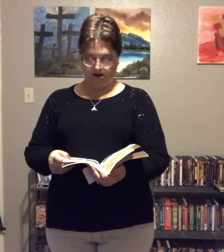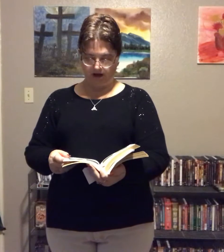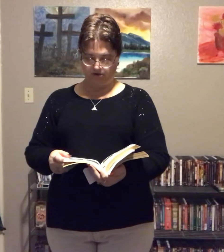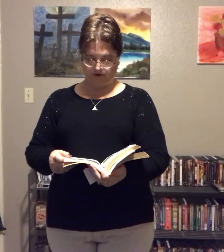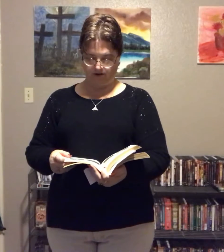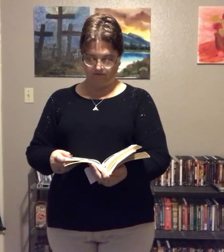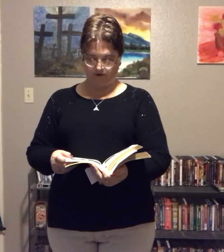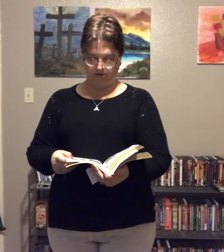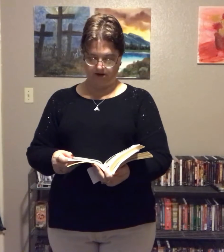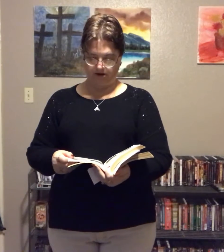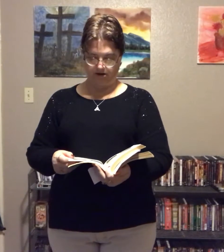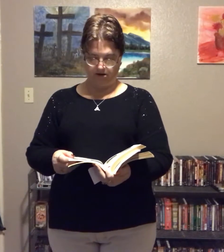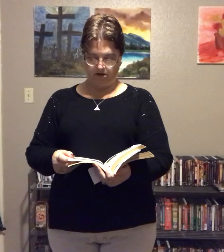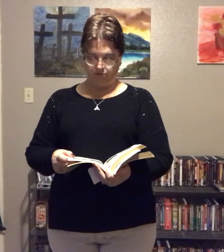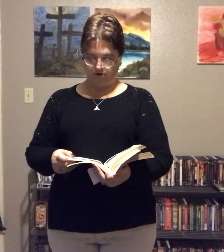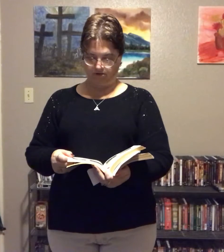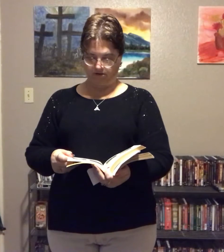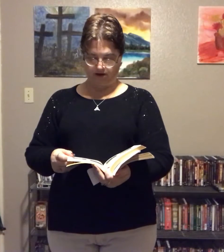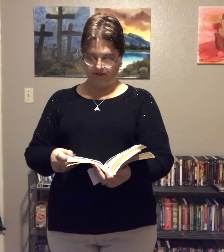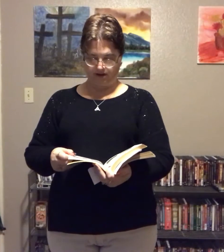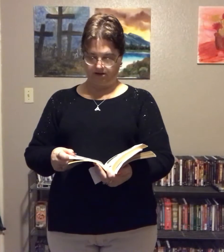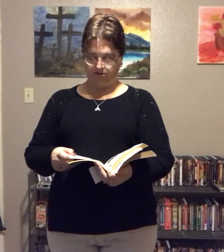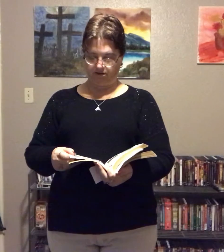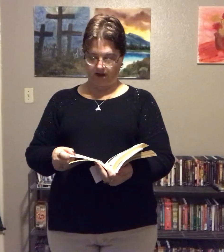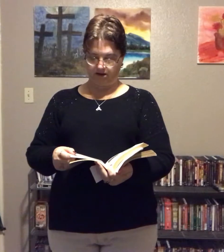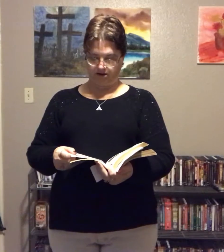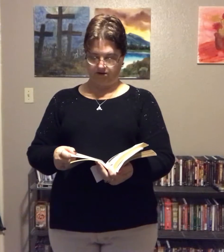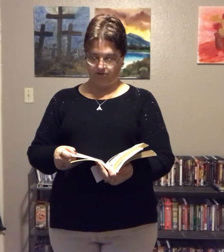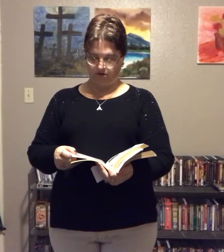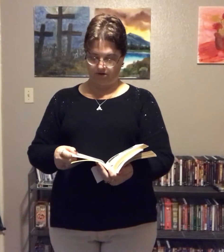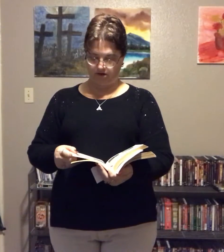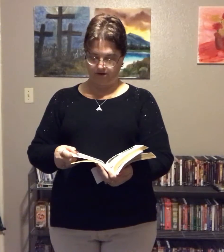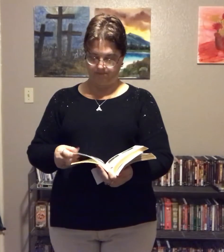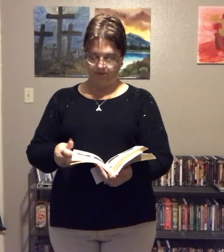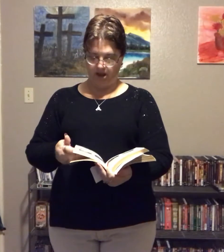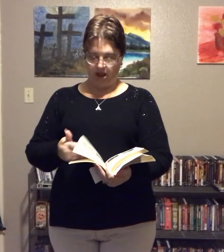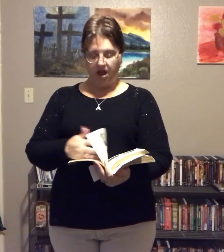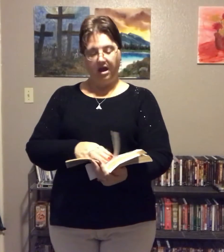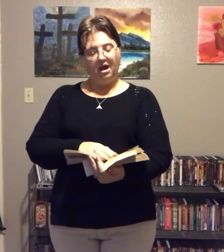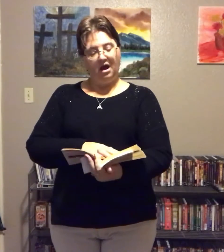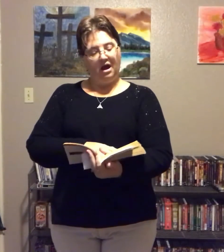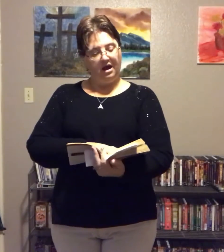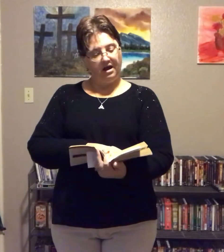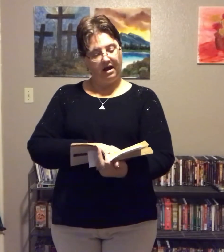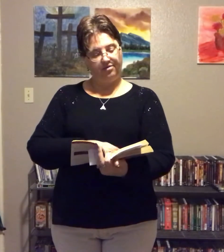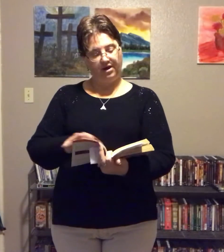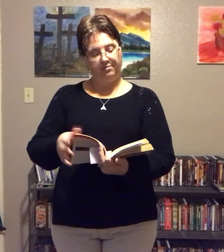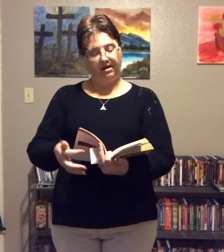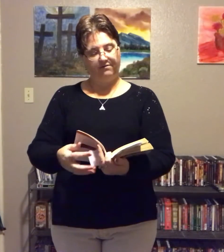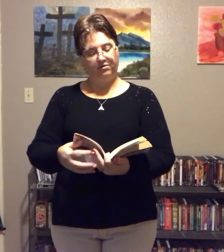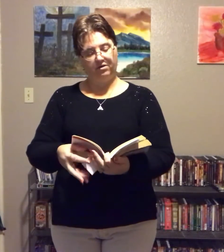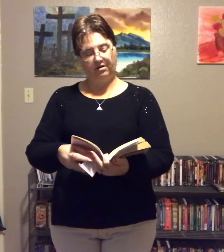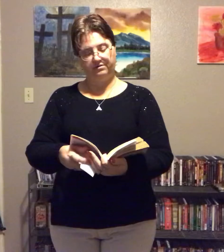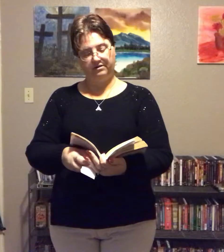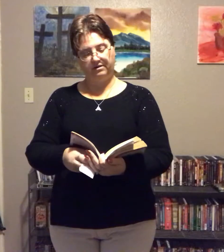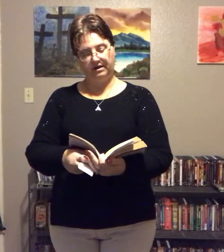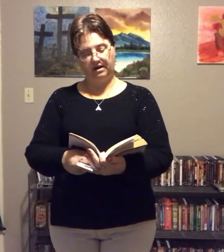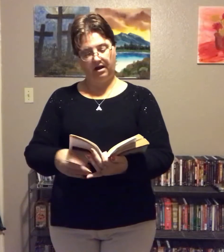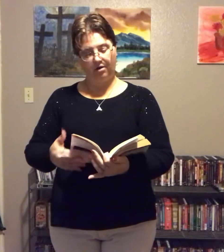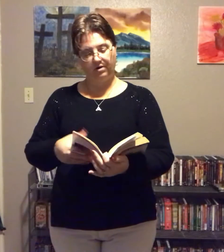I tried vomiting. Praise God, that did not work. I thought about food constantly. I